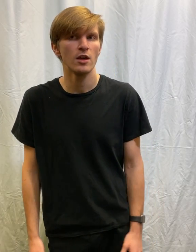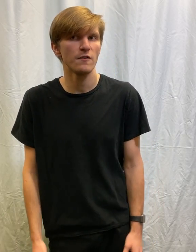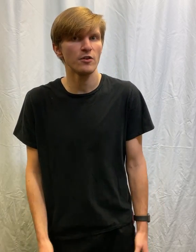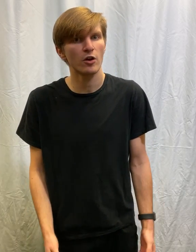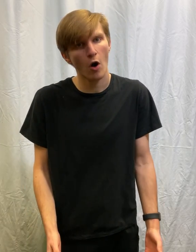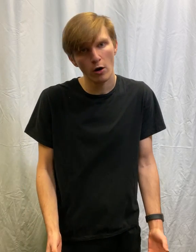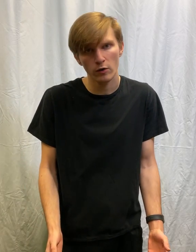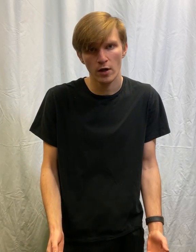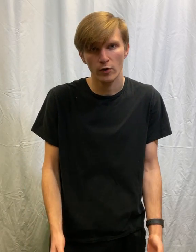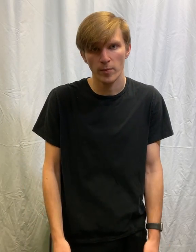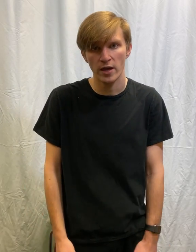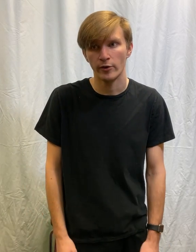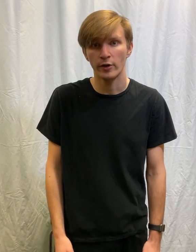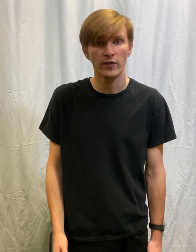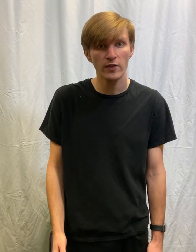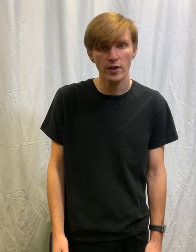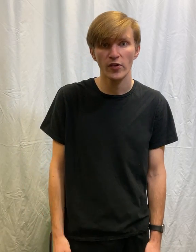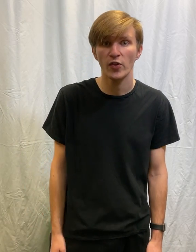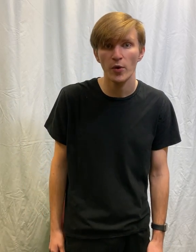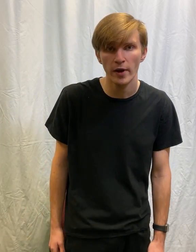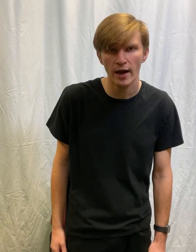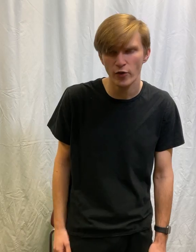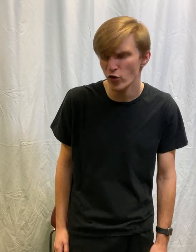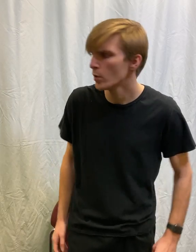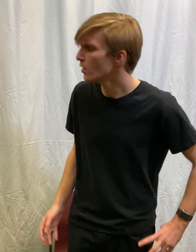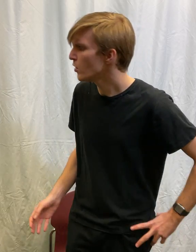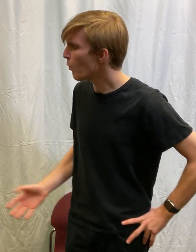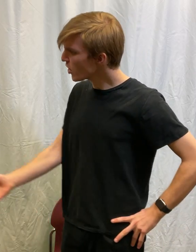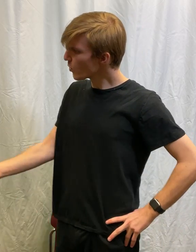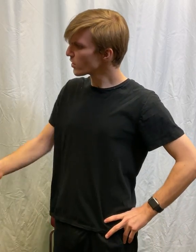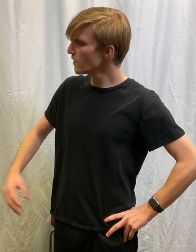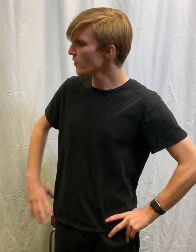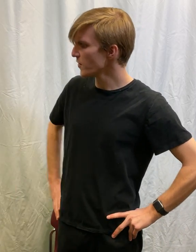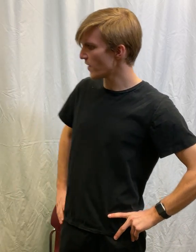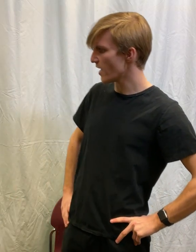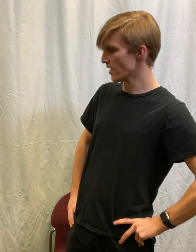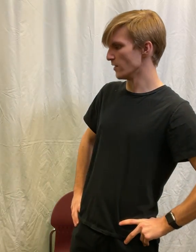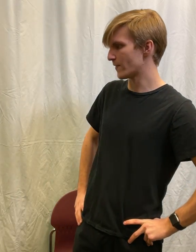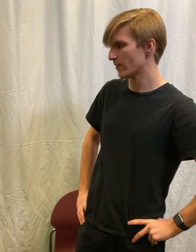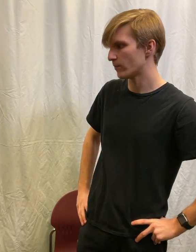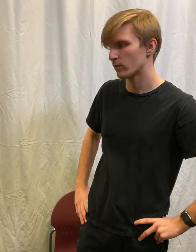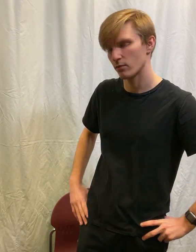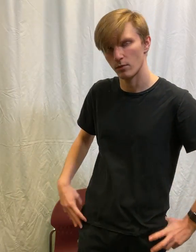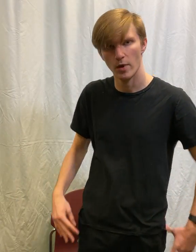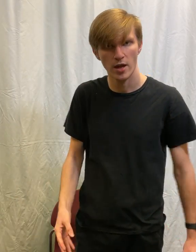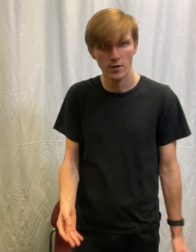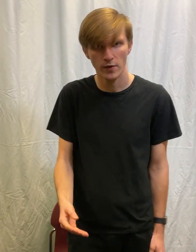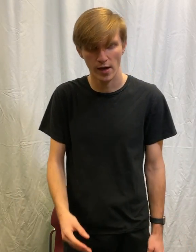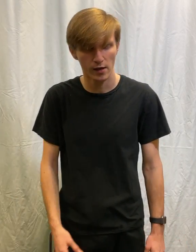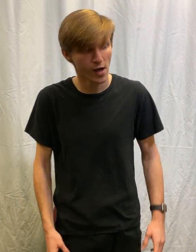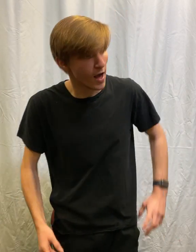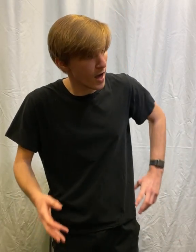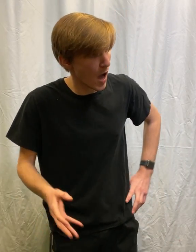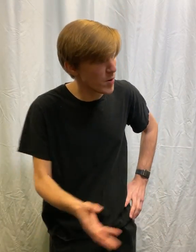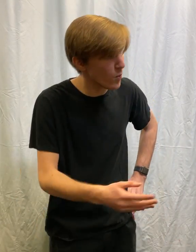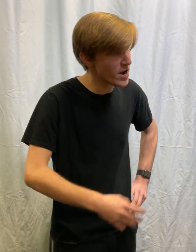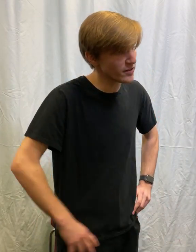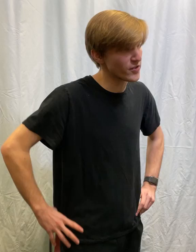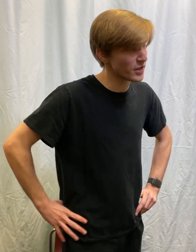if you're a car salesman or a dentist and someone asks you, Where are you working now these days? And you say, I'm a waiter at this